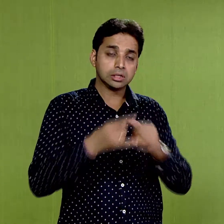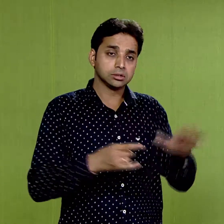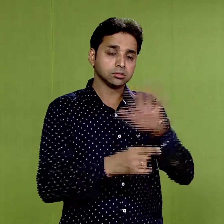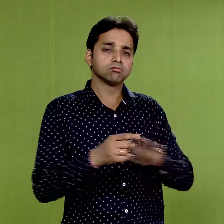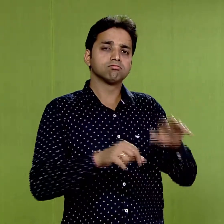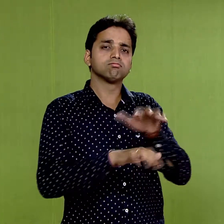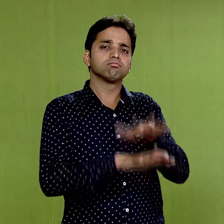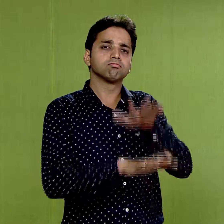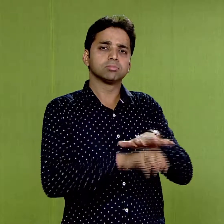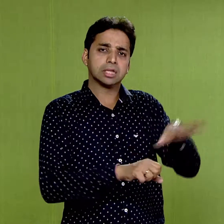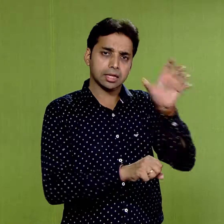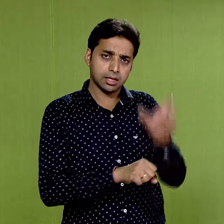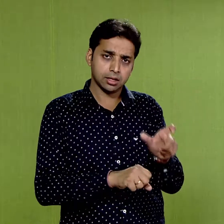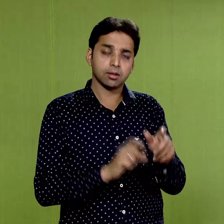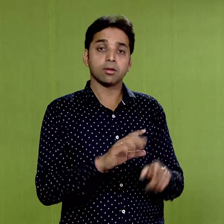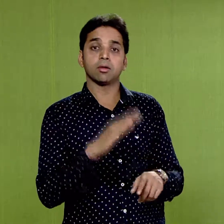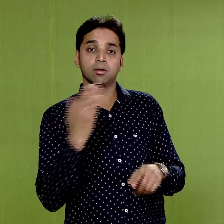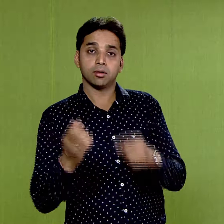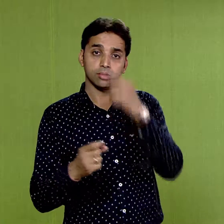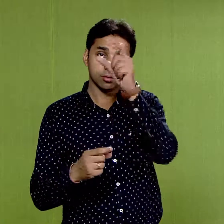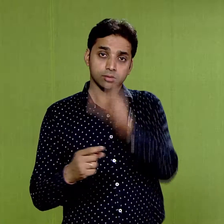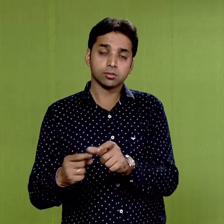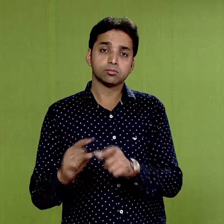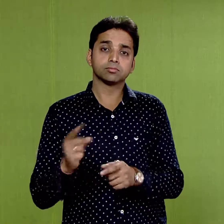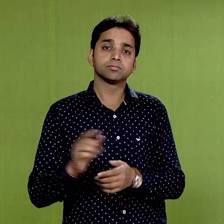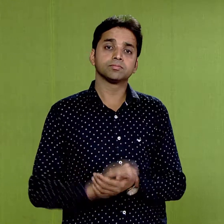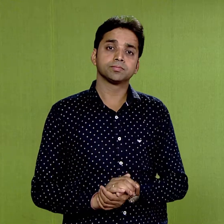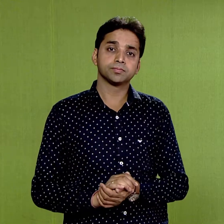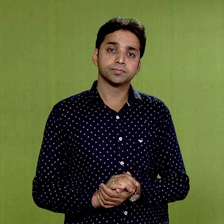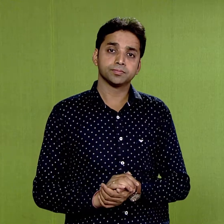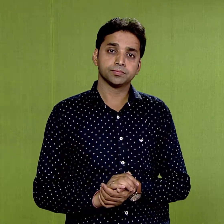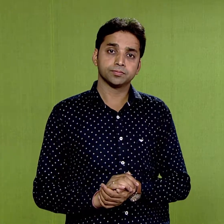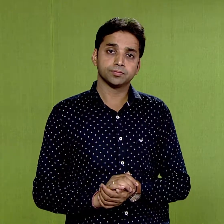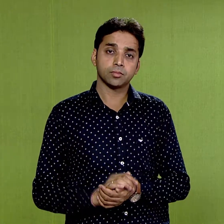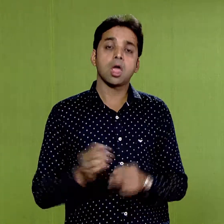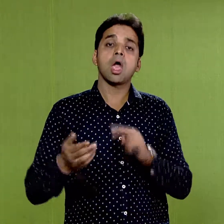and another was non-religious